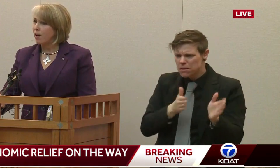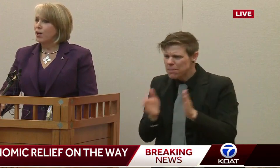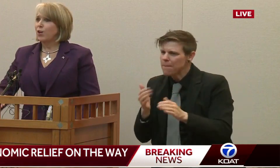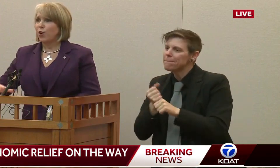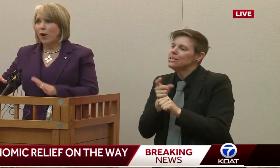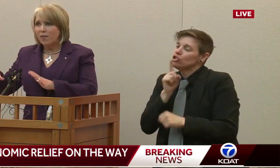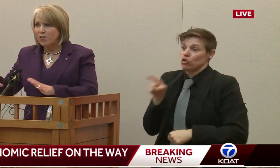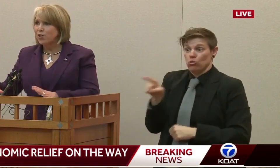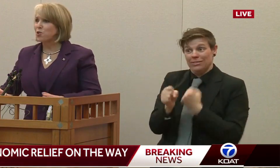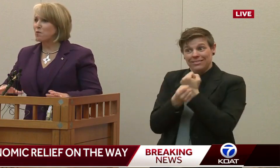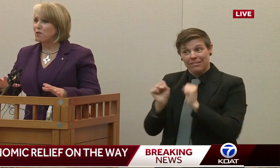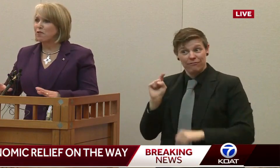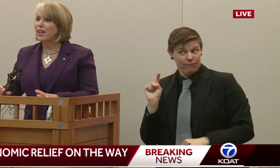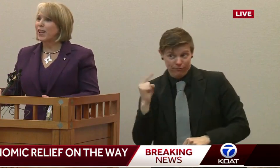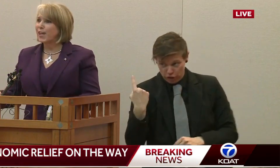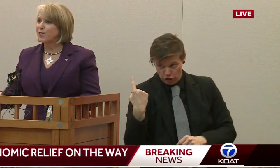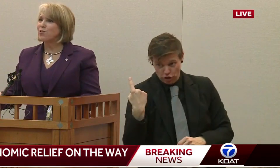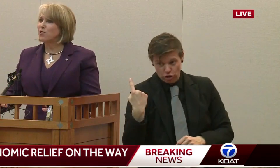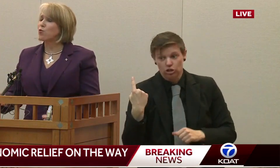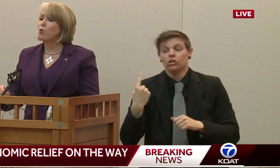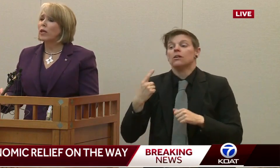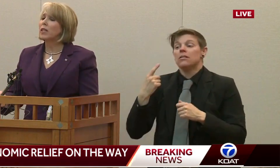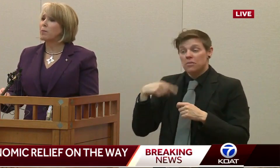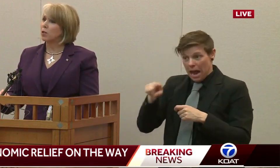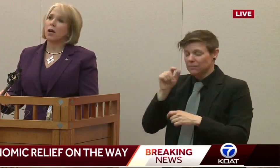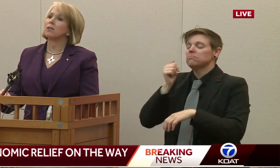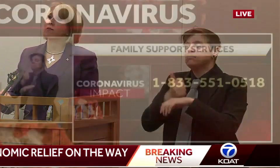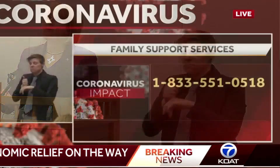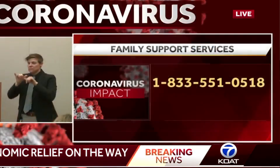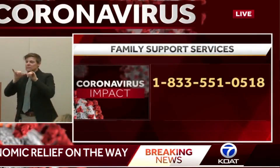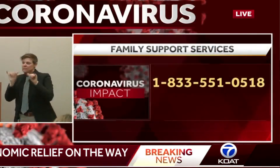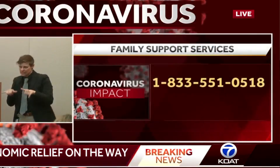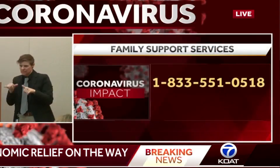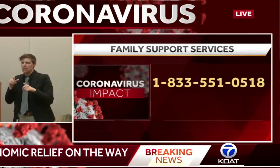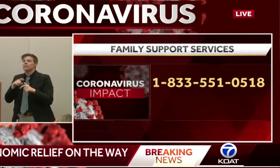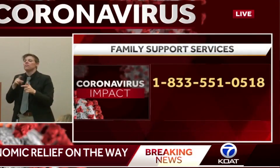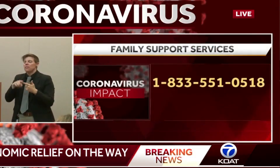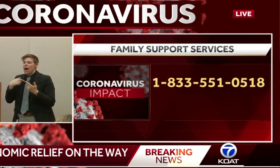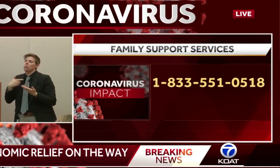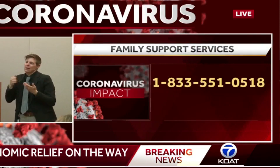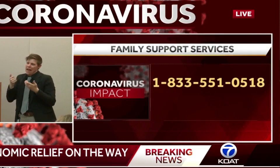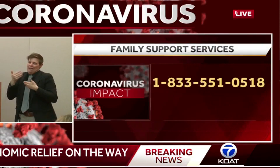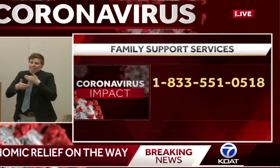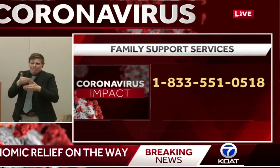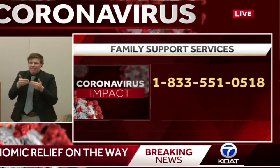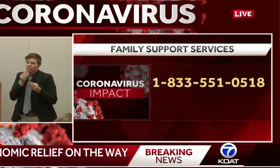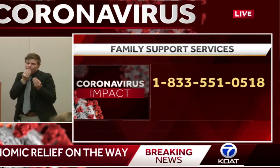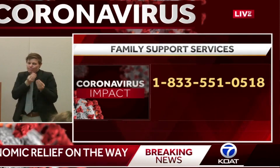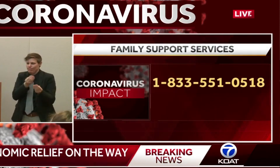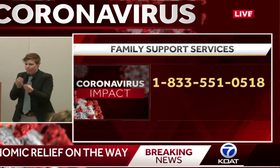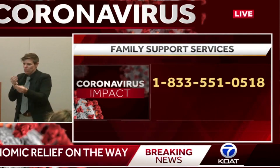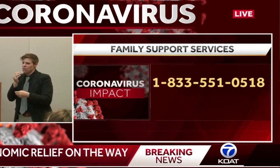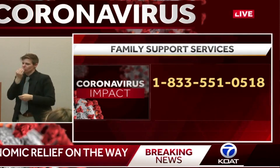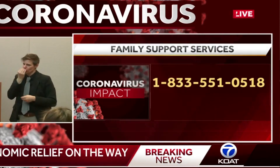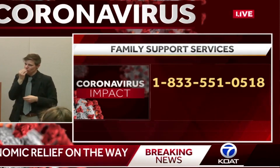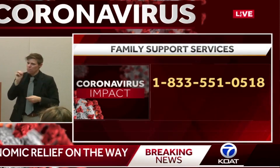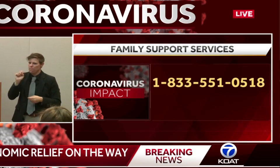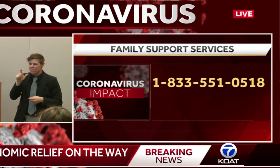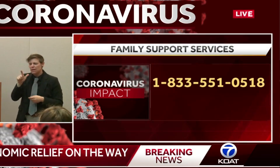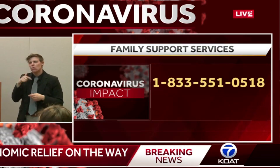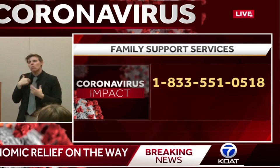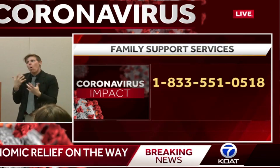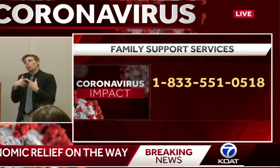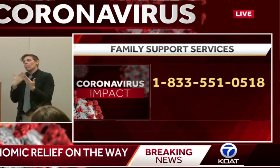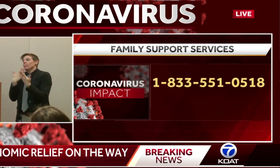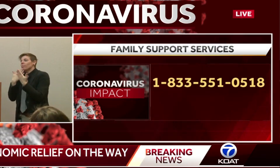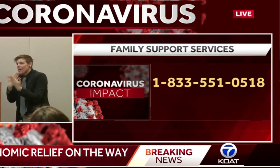safe. You know, we have a system for feeding kids that's really productive. This is a time where we thank all those incredible workers,